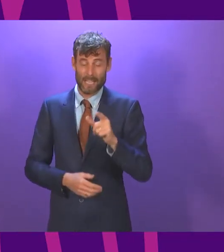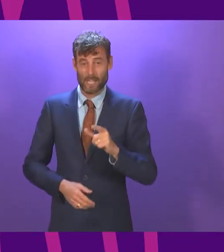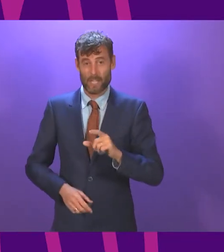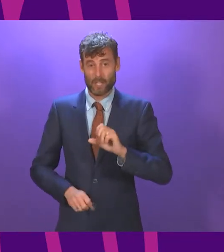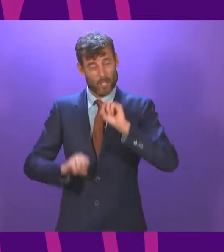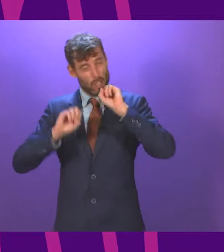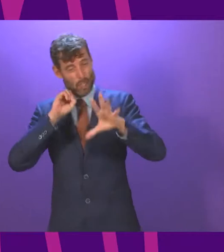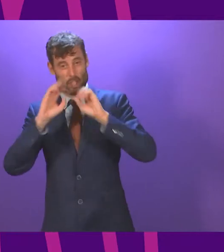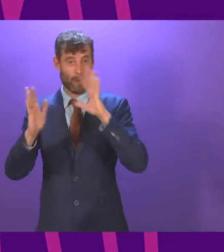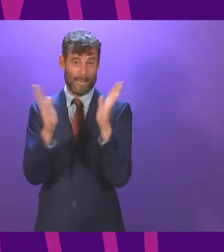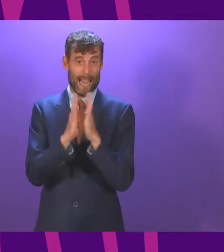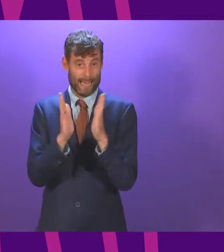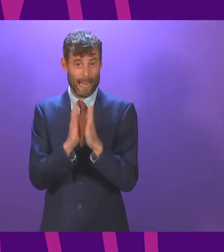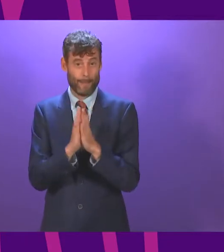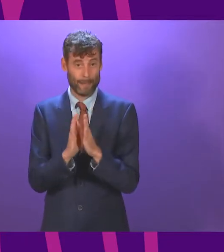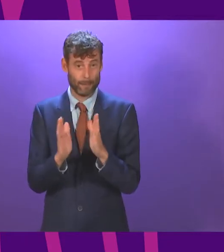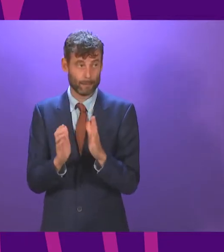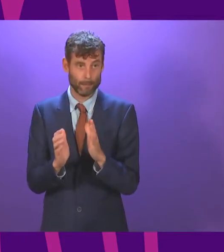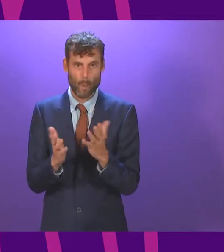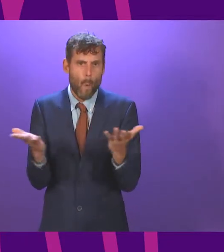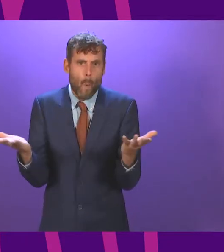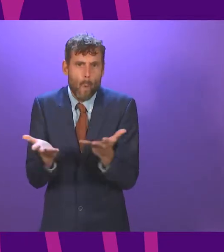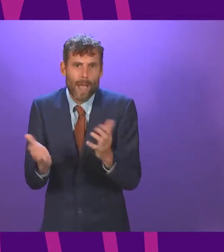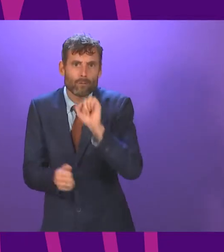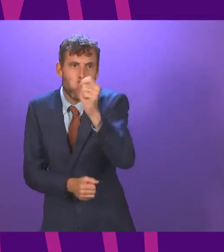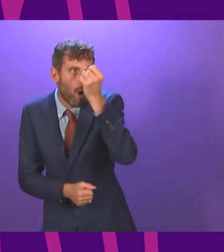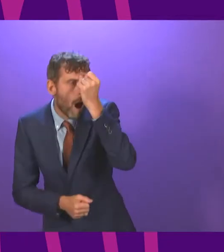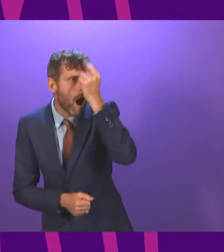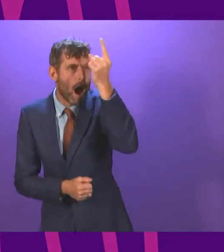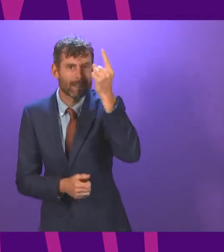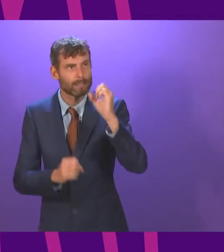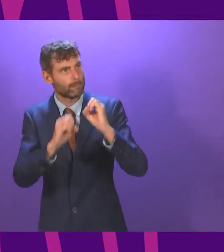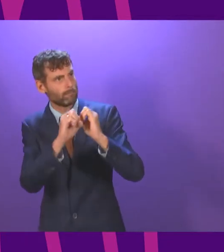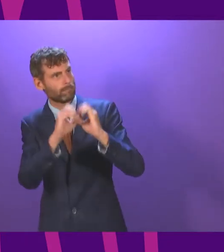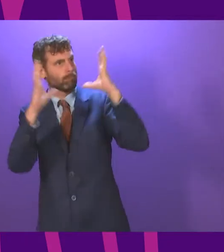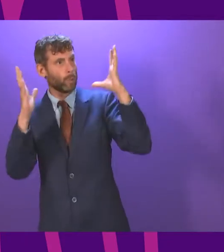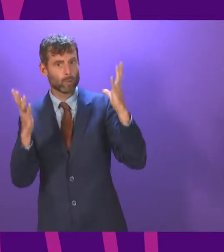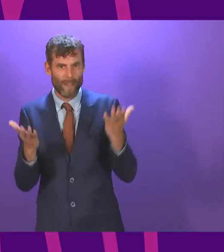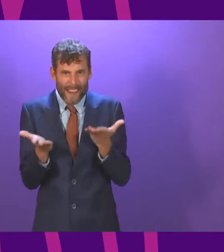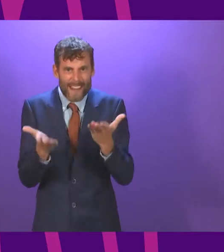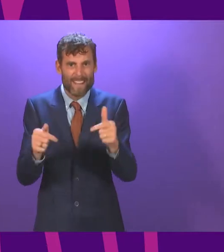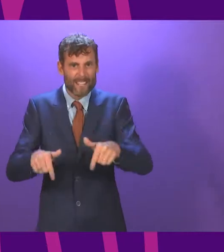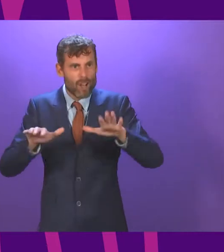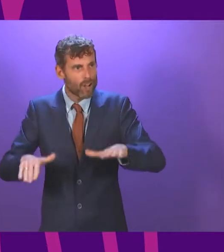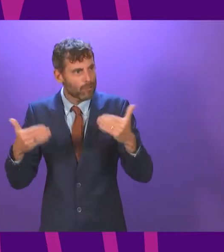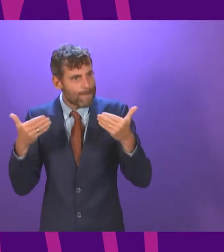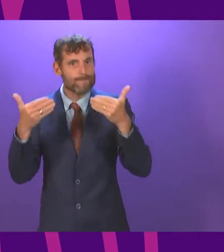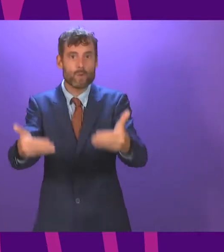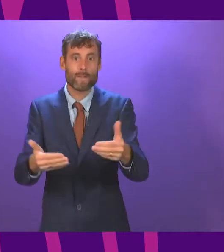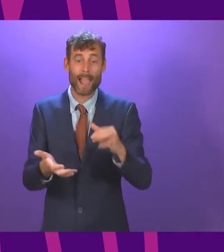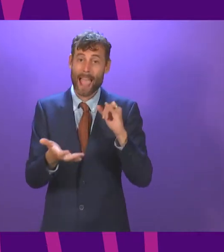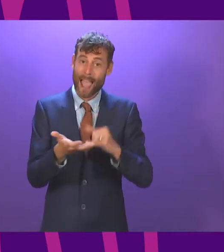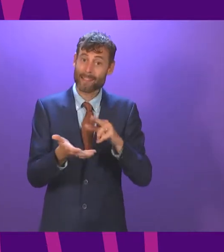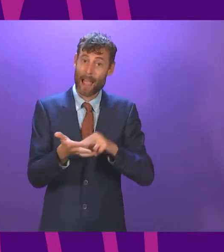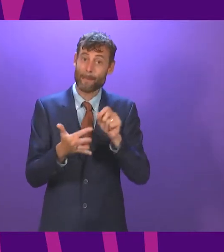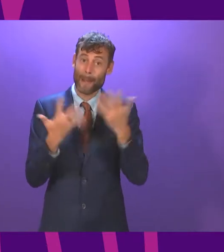clapping are a substitute for ideas to take our country forward and after everything the SNP have thrown at their